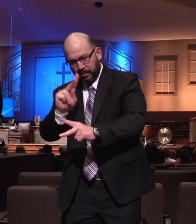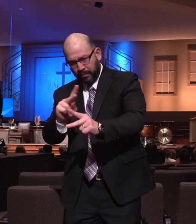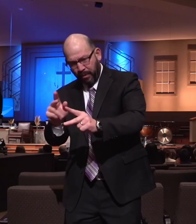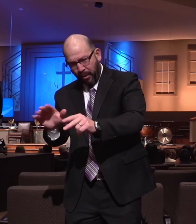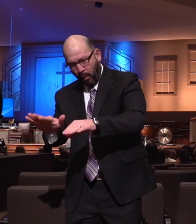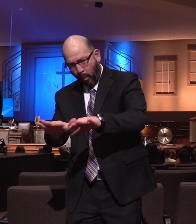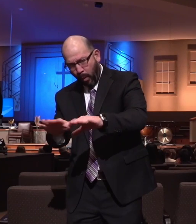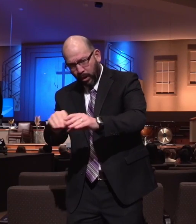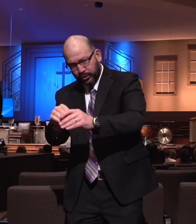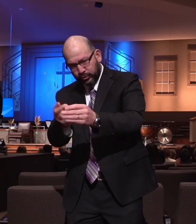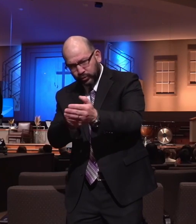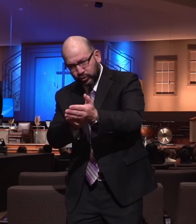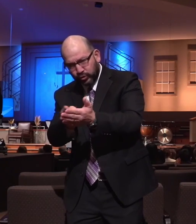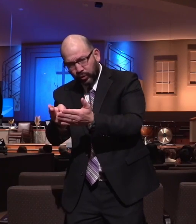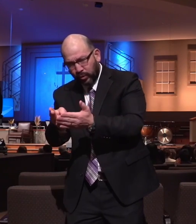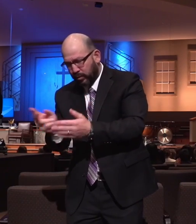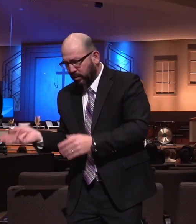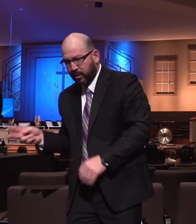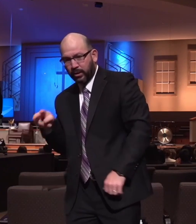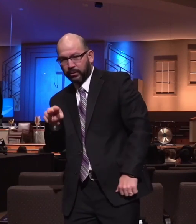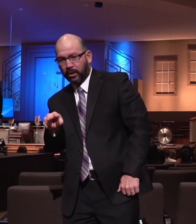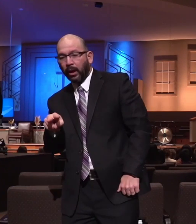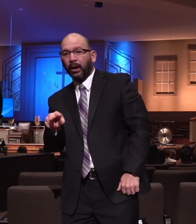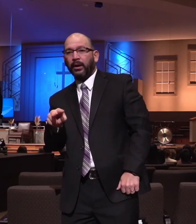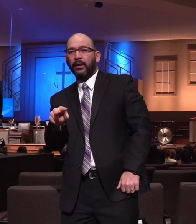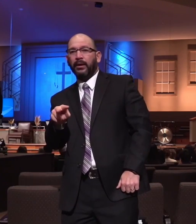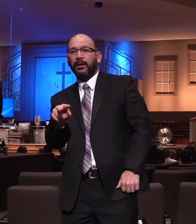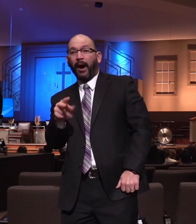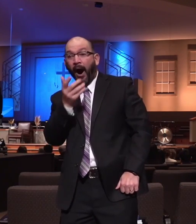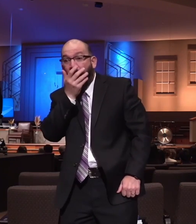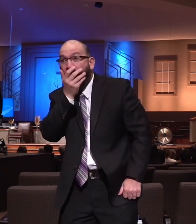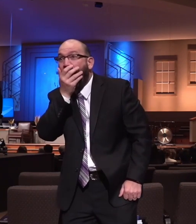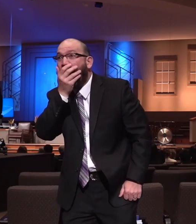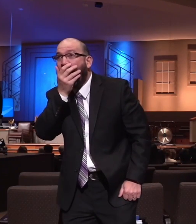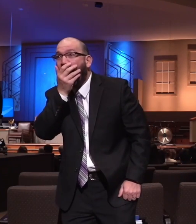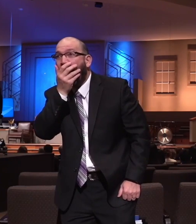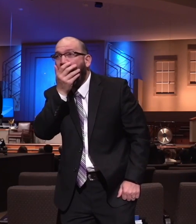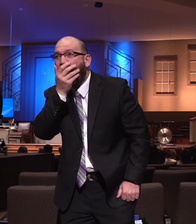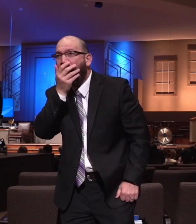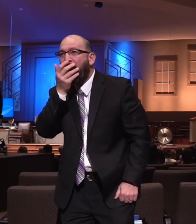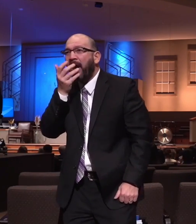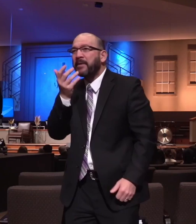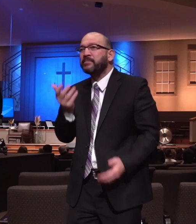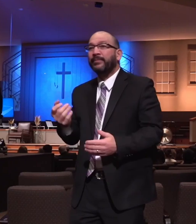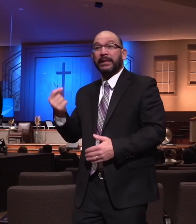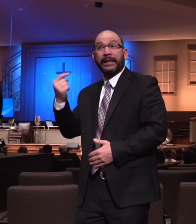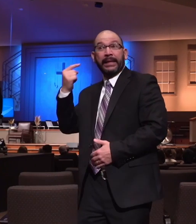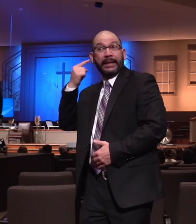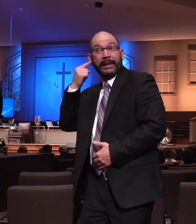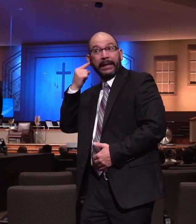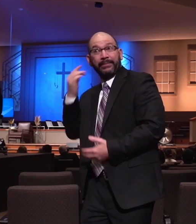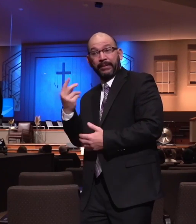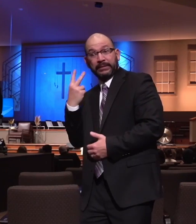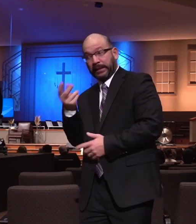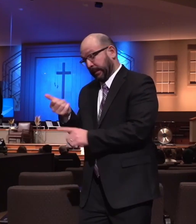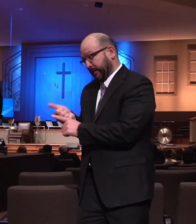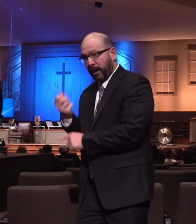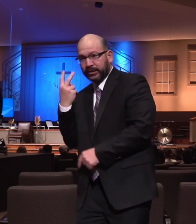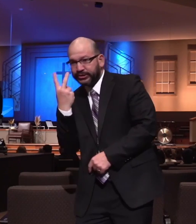is something that he discovered, whether by hearing it or seeing it, it was something that he